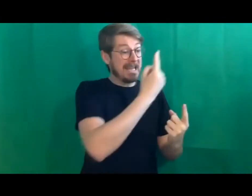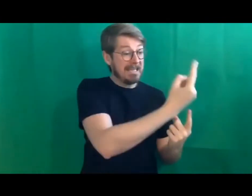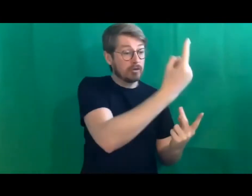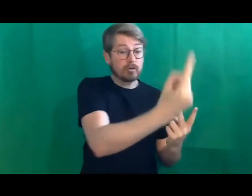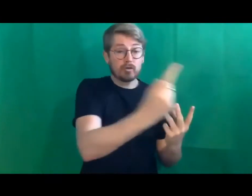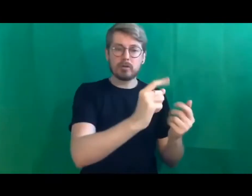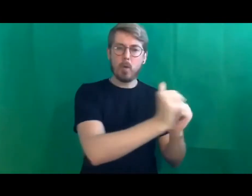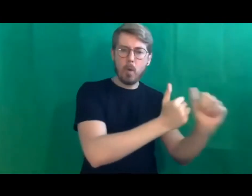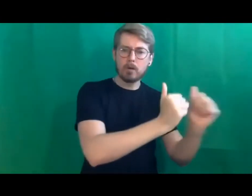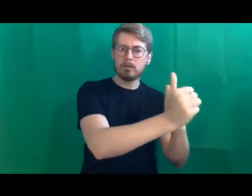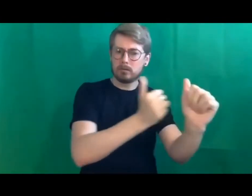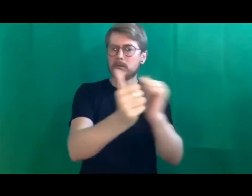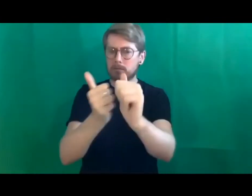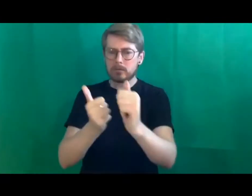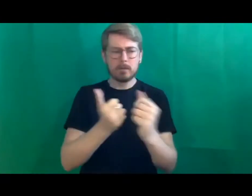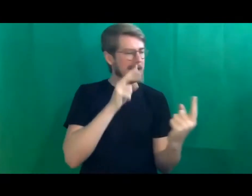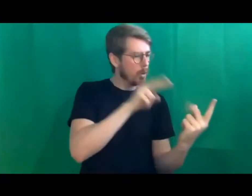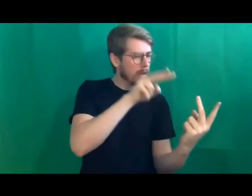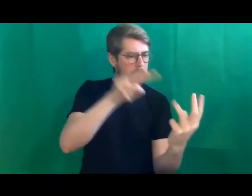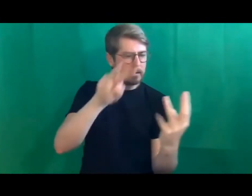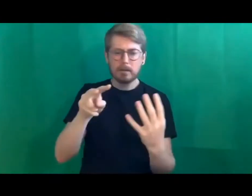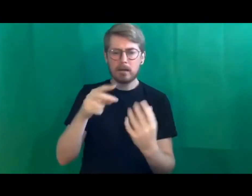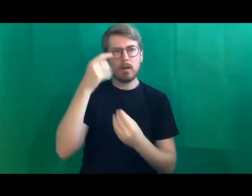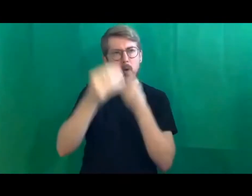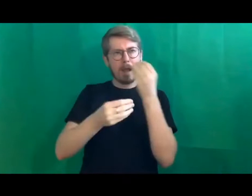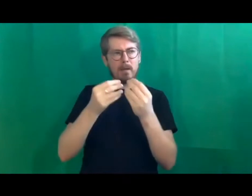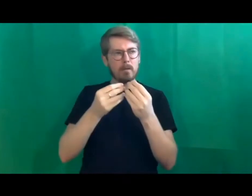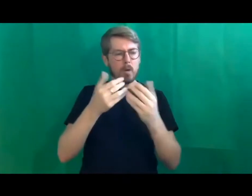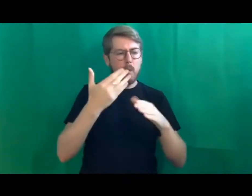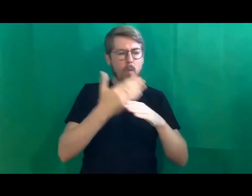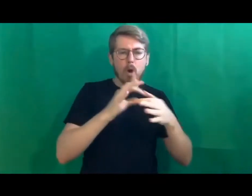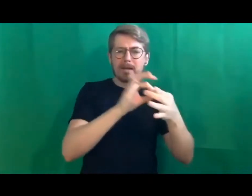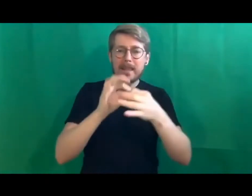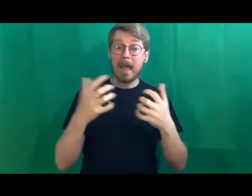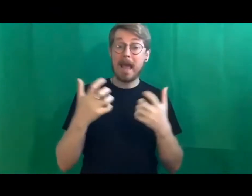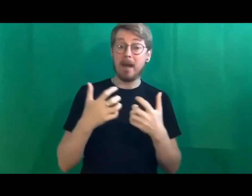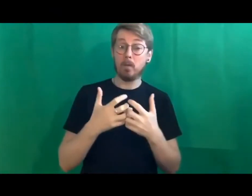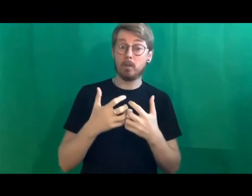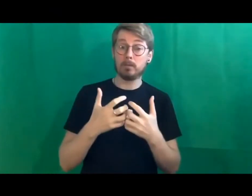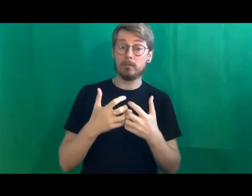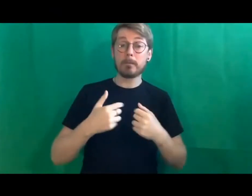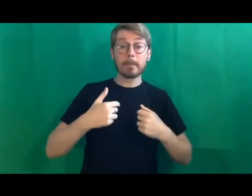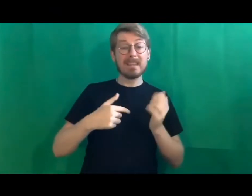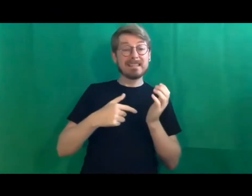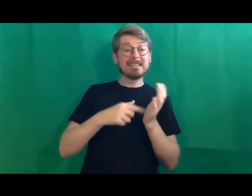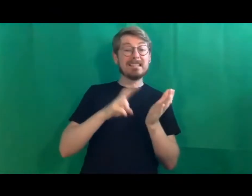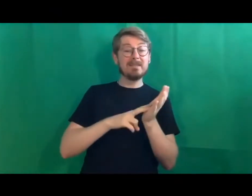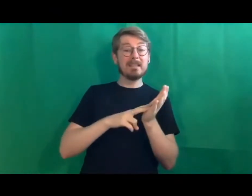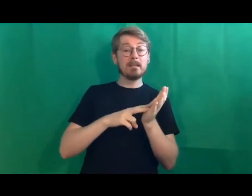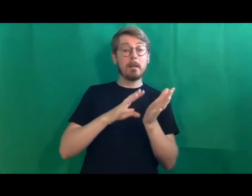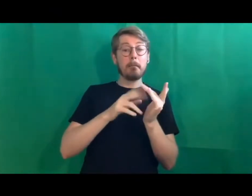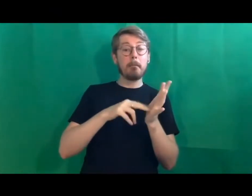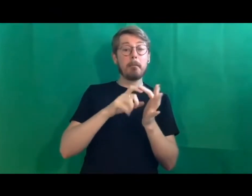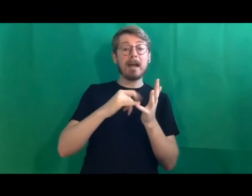industry industry and seeing how we can all work together. The TV Mindset sessions have always been about collaborative and